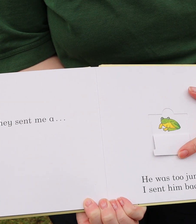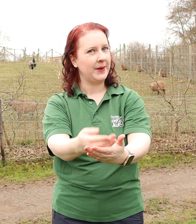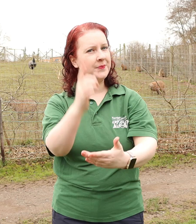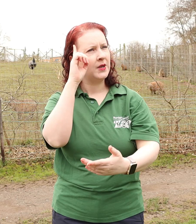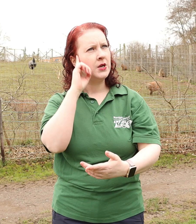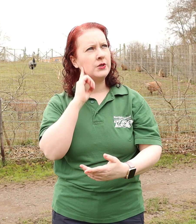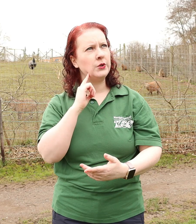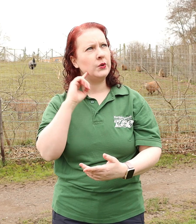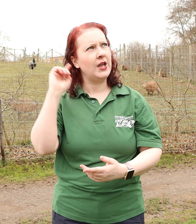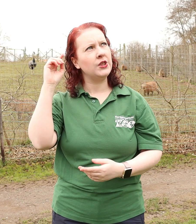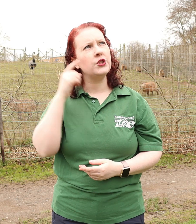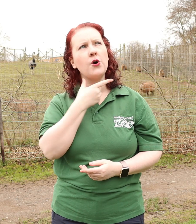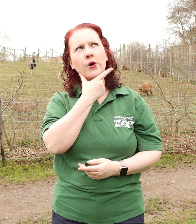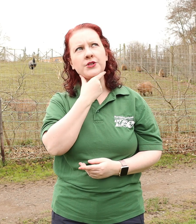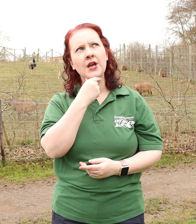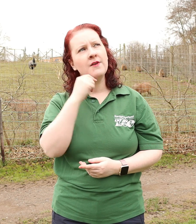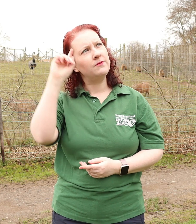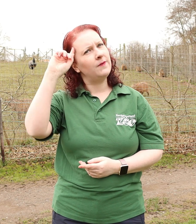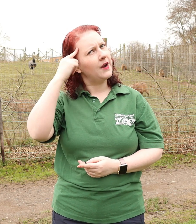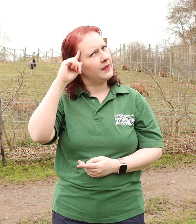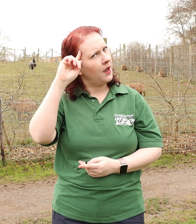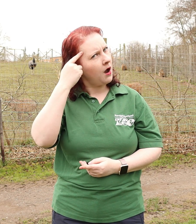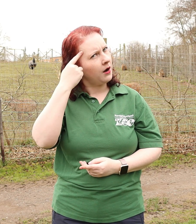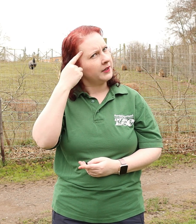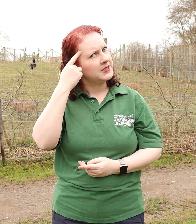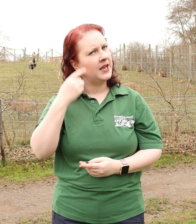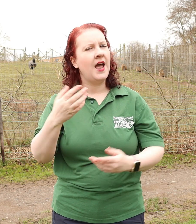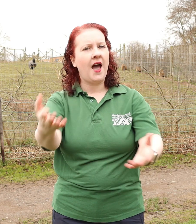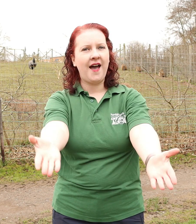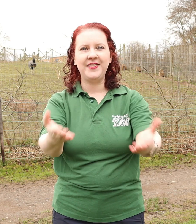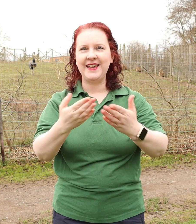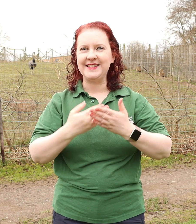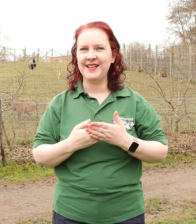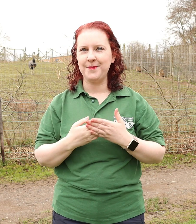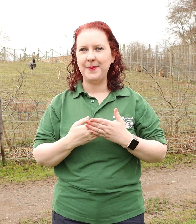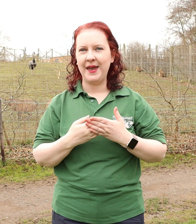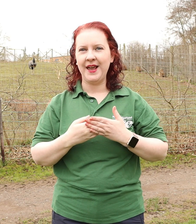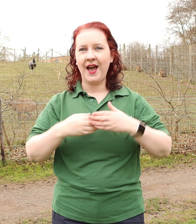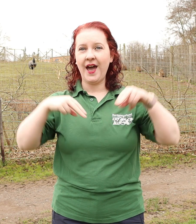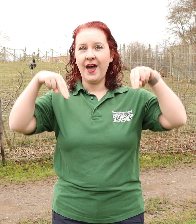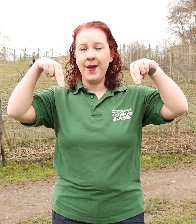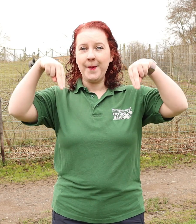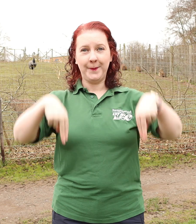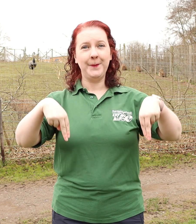So they thought very hard. So And they sent me a dog.